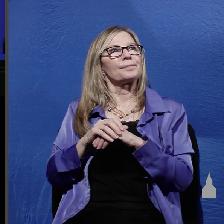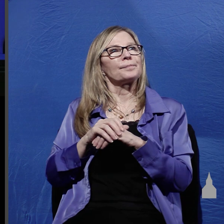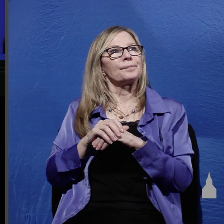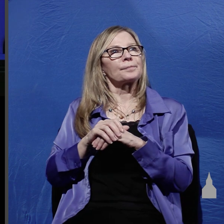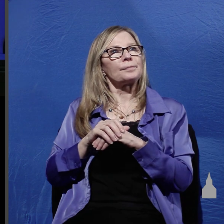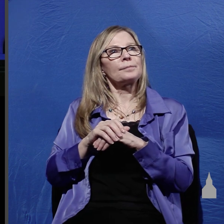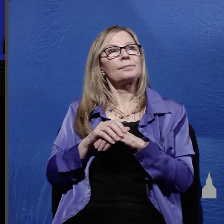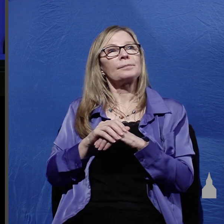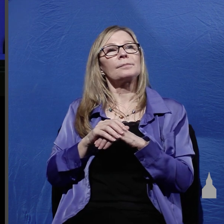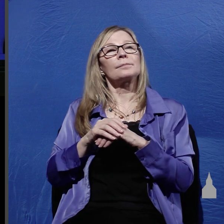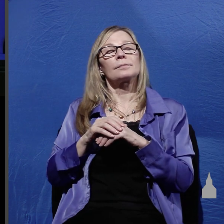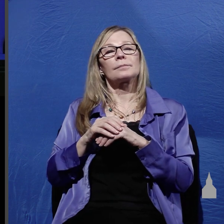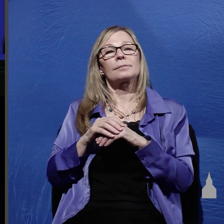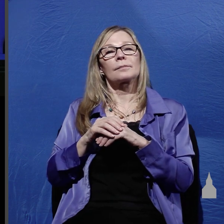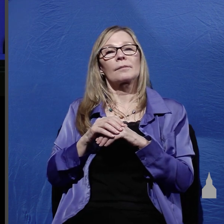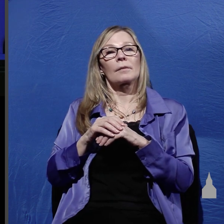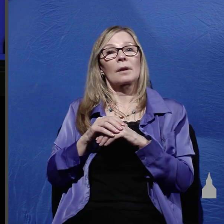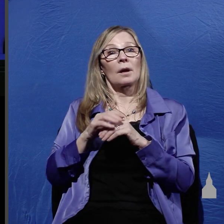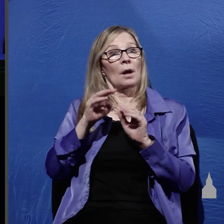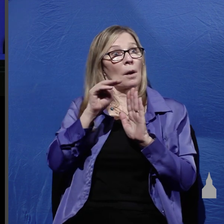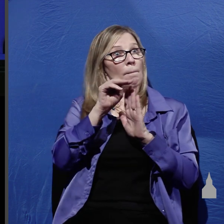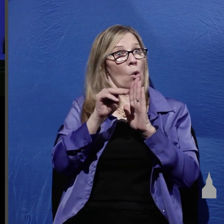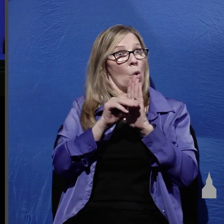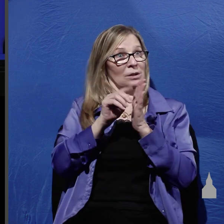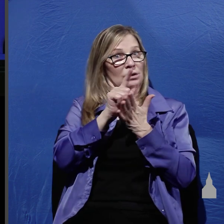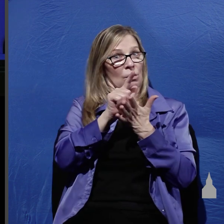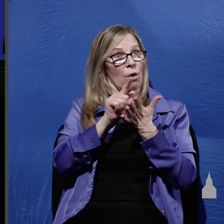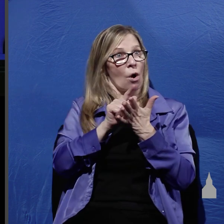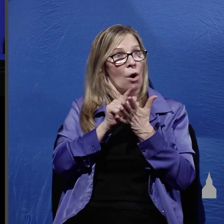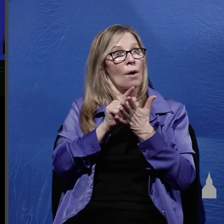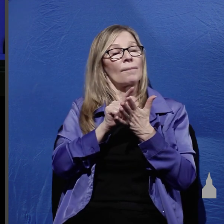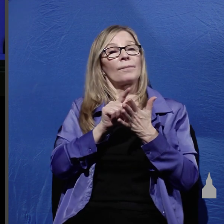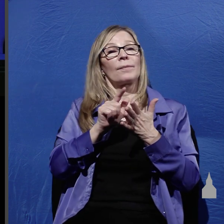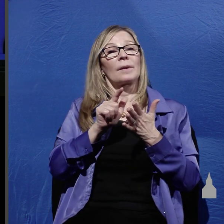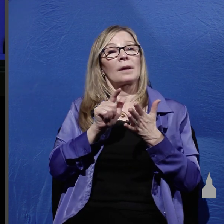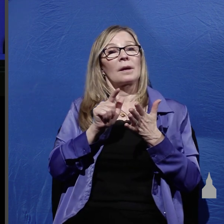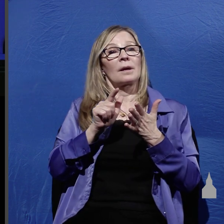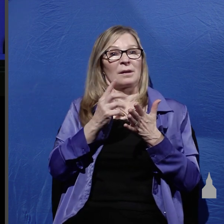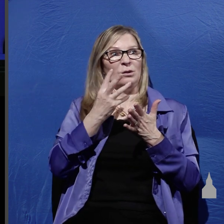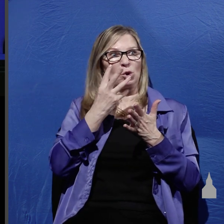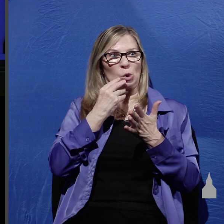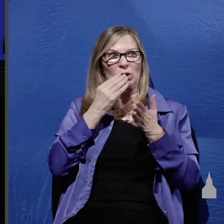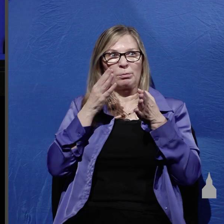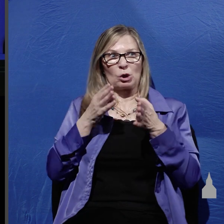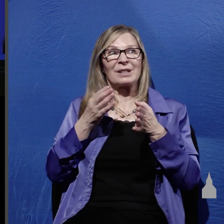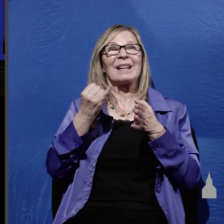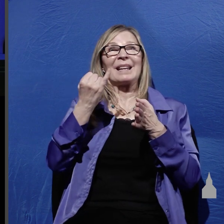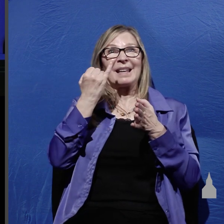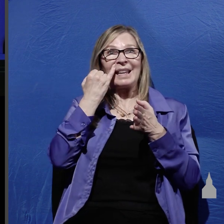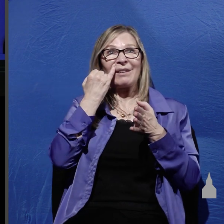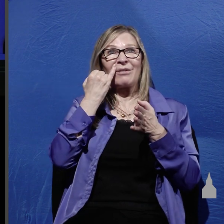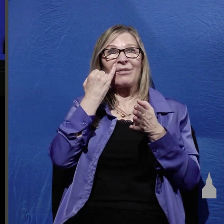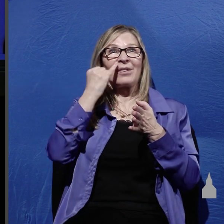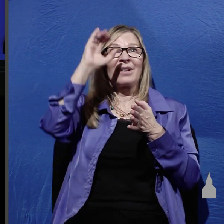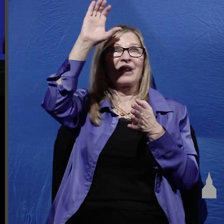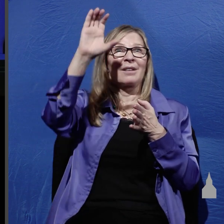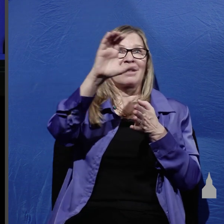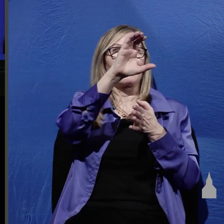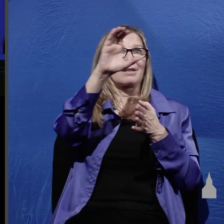see according to the law of Moses the body of a person hanging on a tree and that's what the cross is it's it's part of a